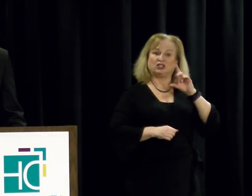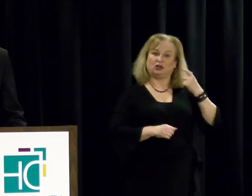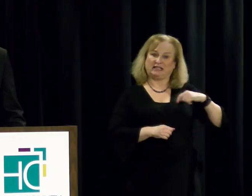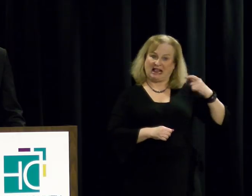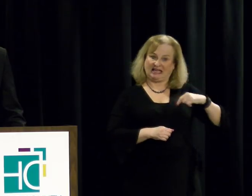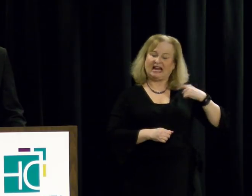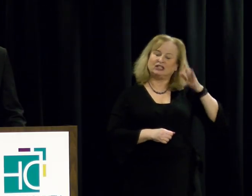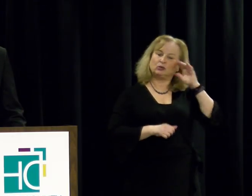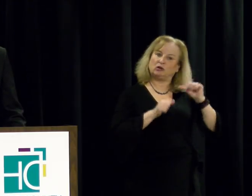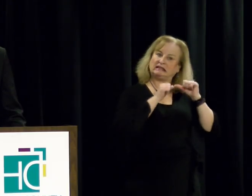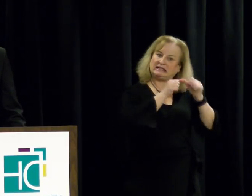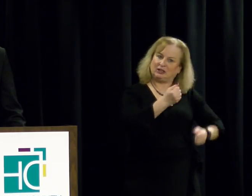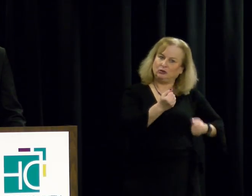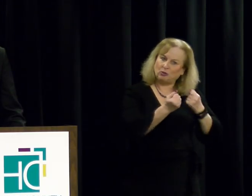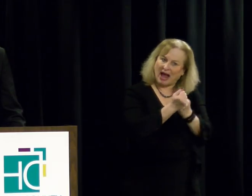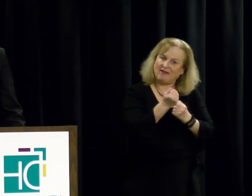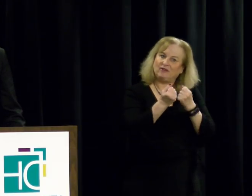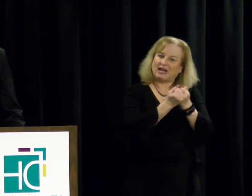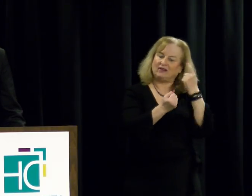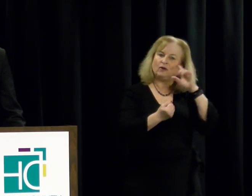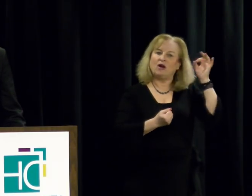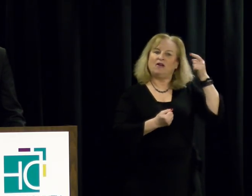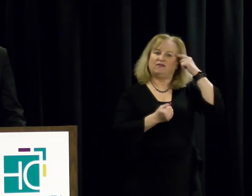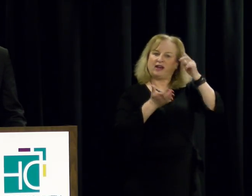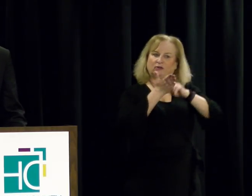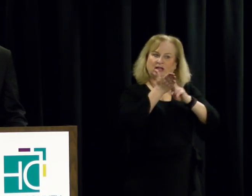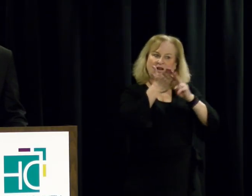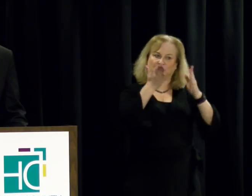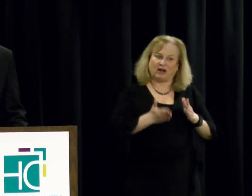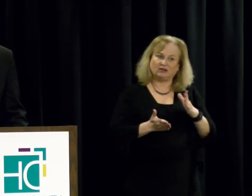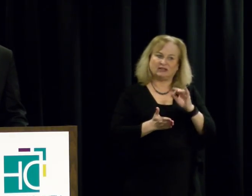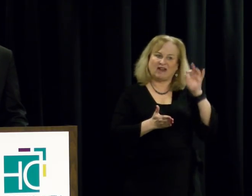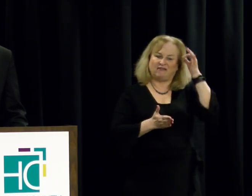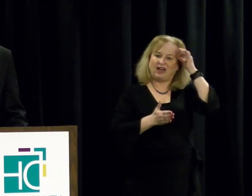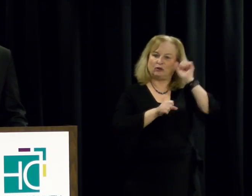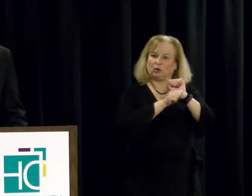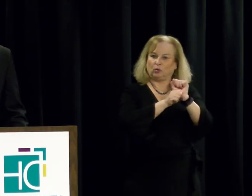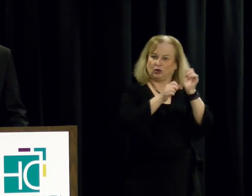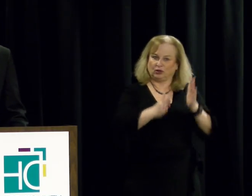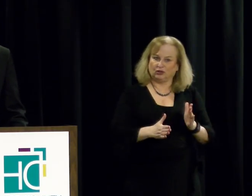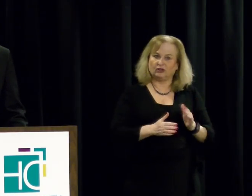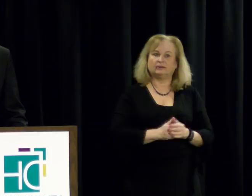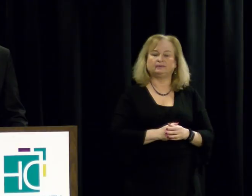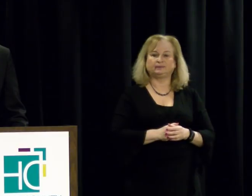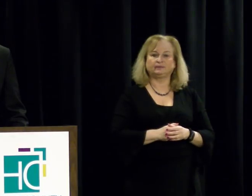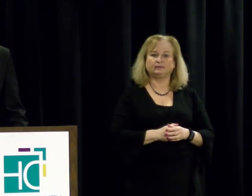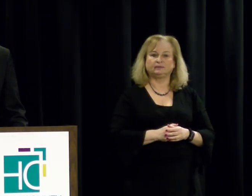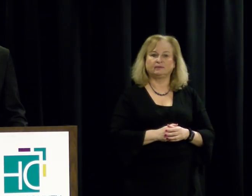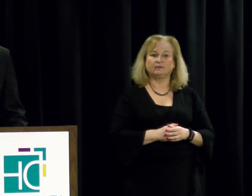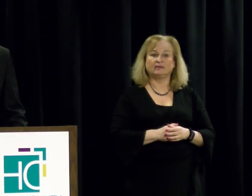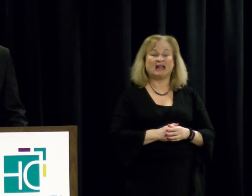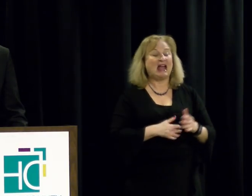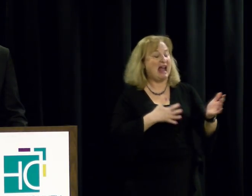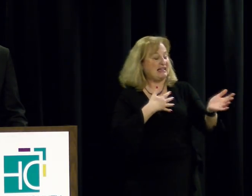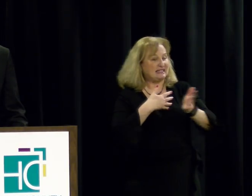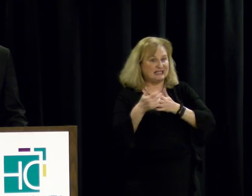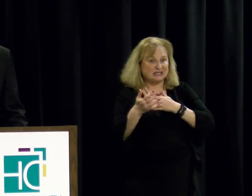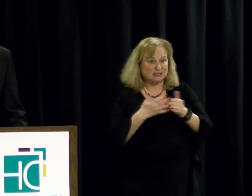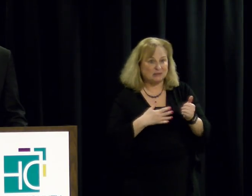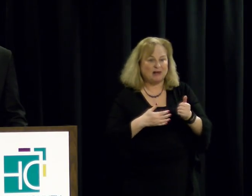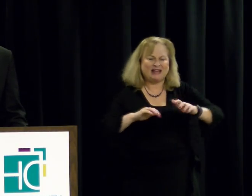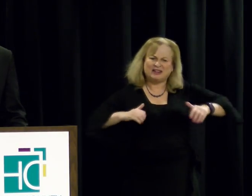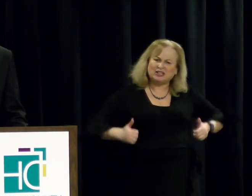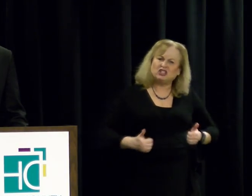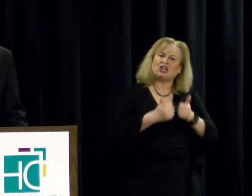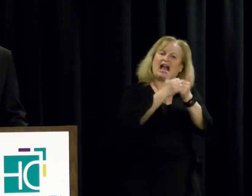continue to advocate for our federal contractors and federal workers. And despite the